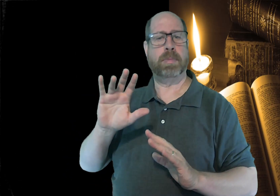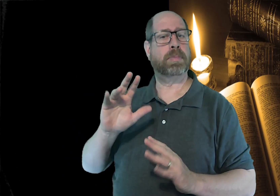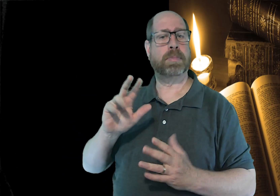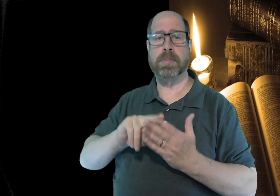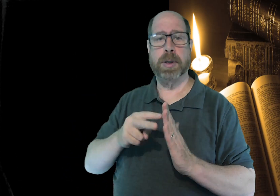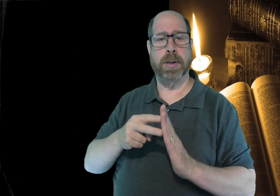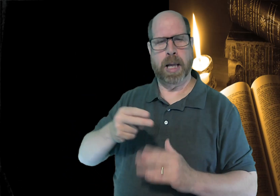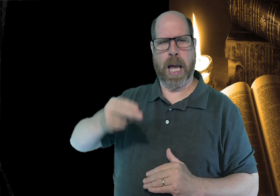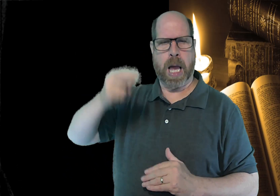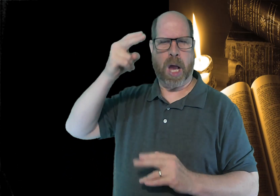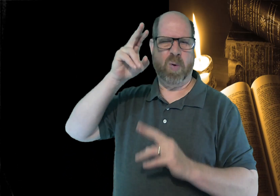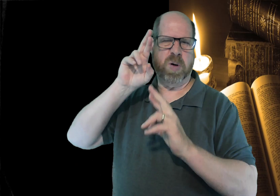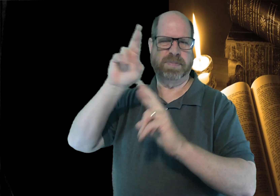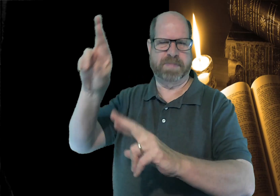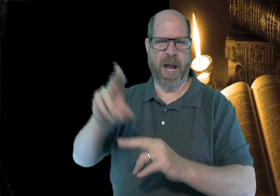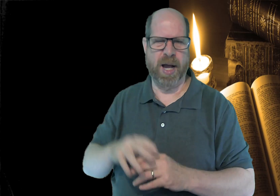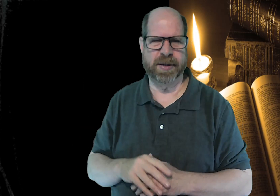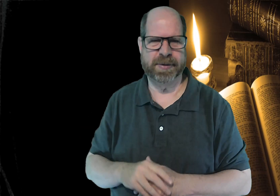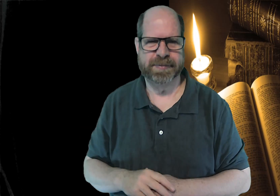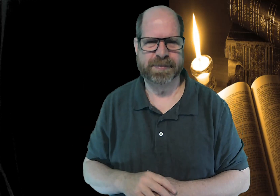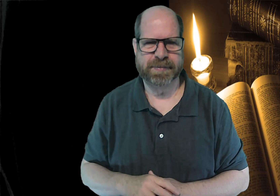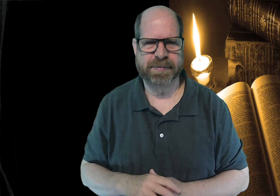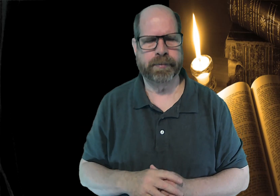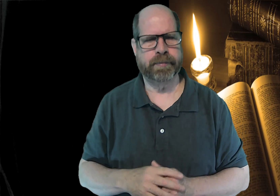mean that you have high respect for God.